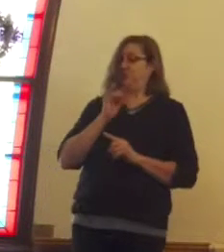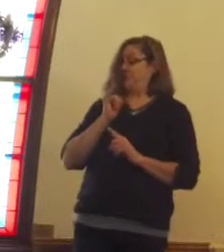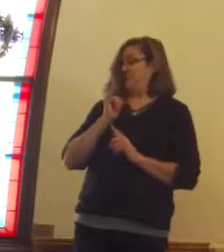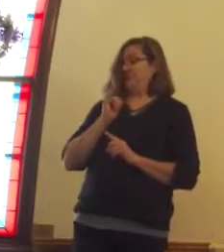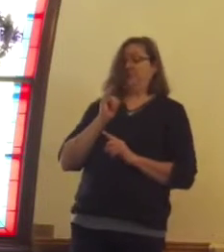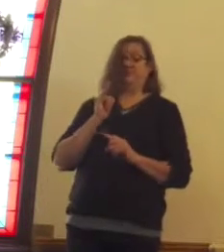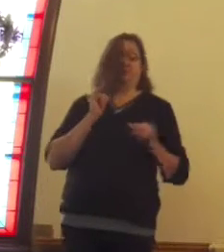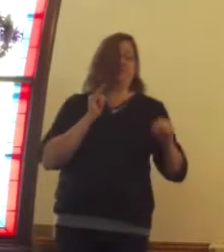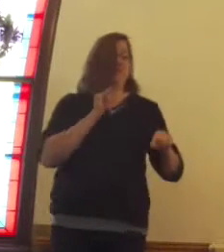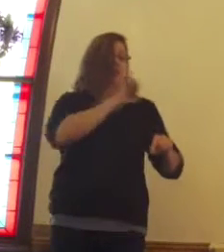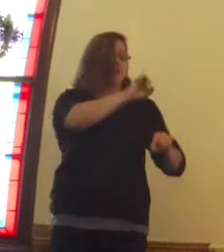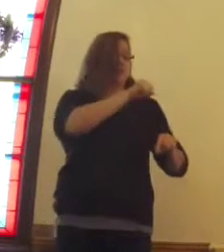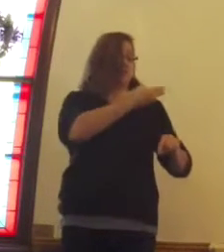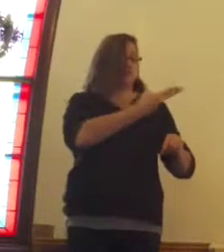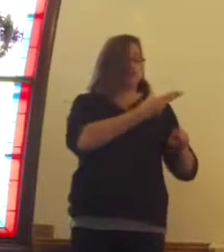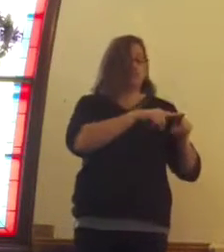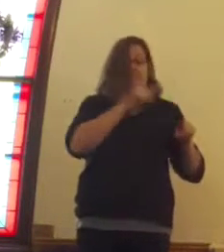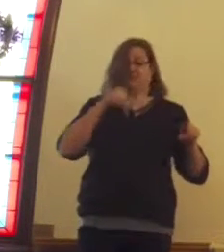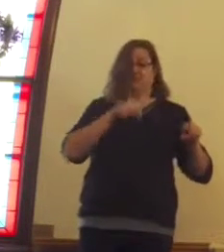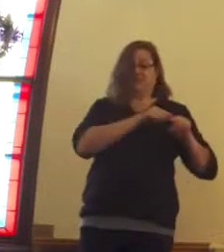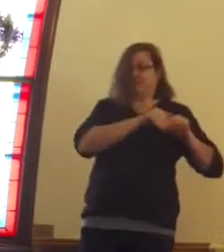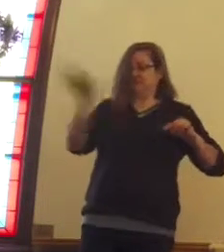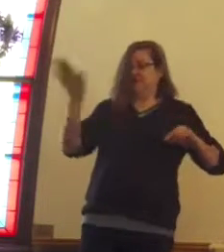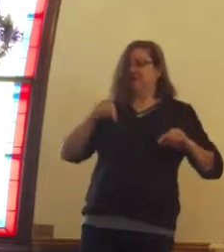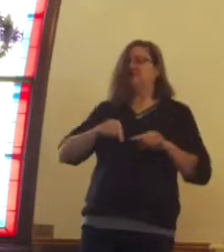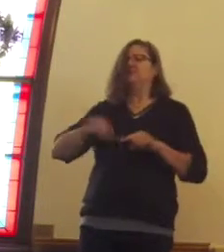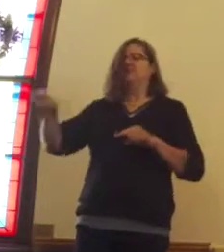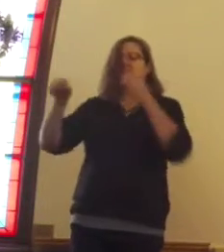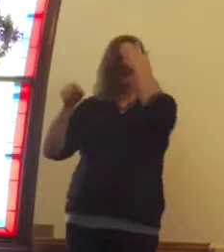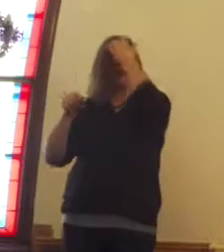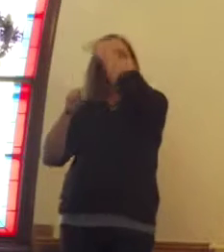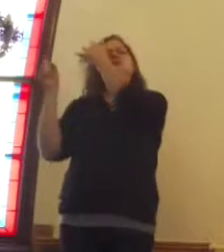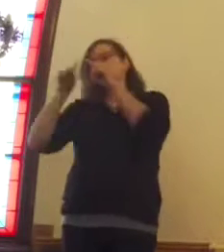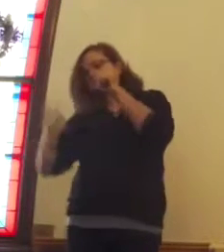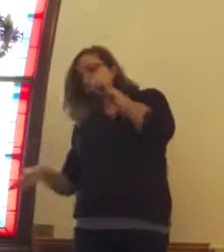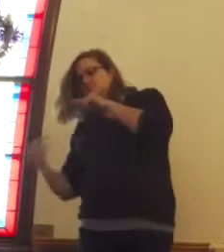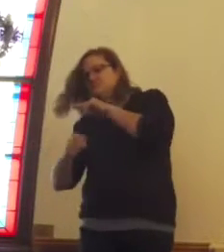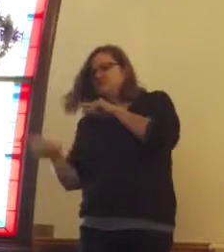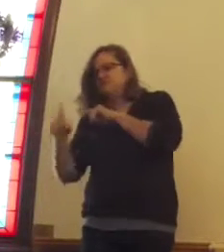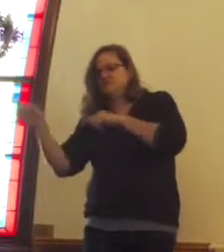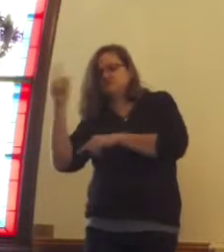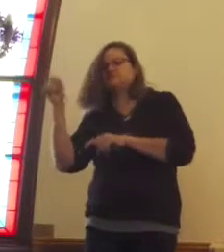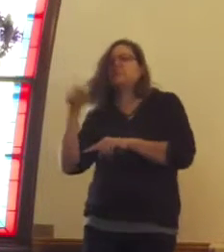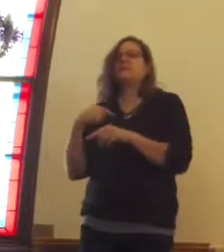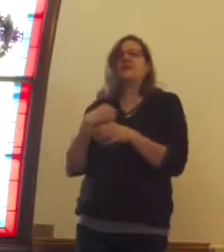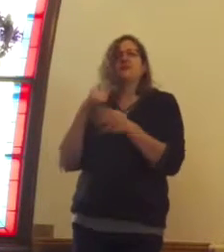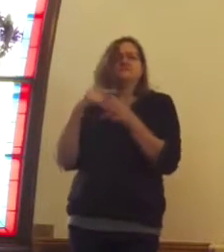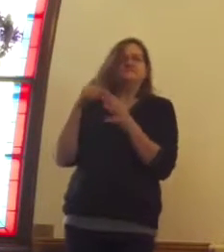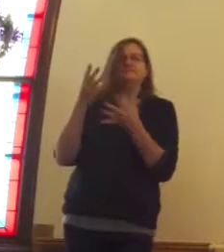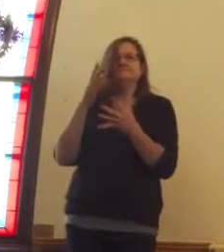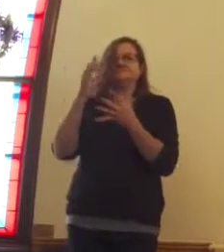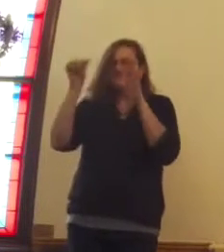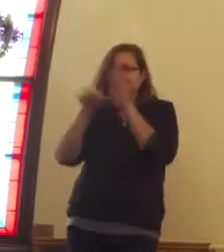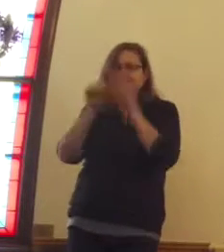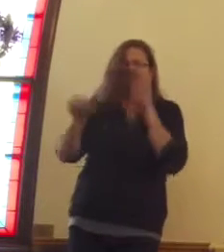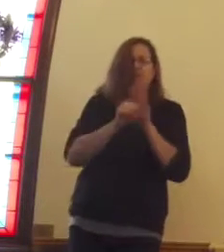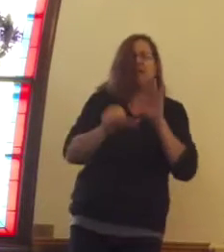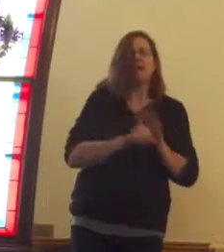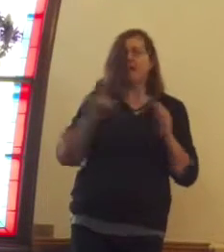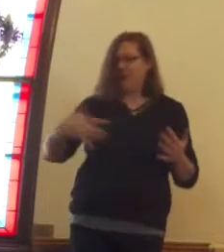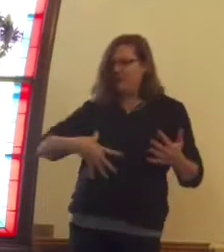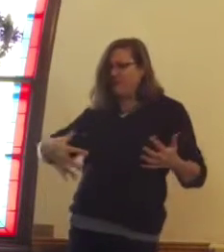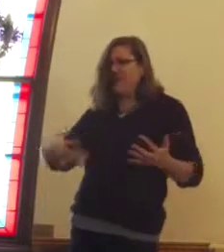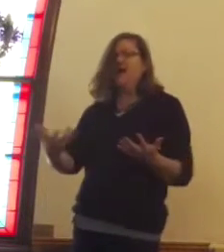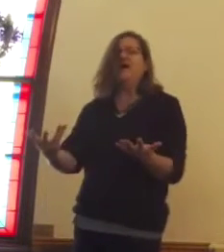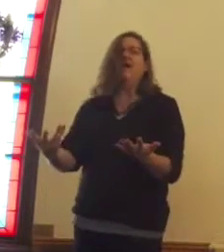decides to send Mary back to her family, kind of through the back streets and the back roads, so word doesn't get out all of a